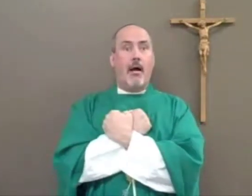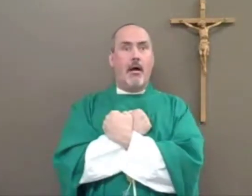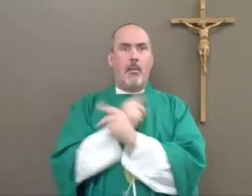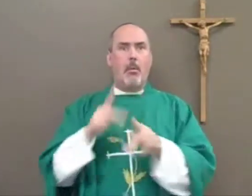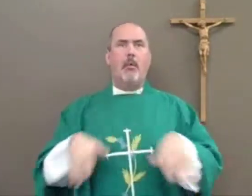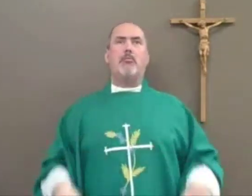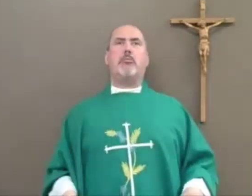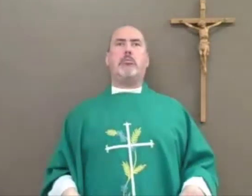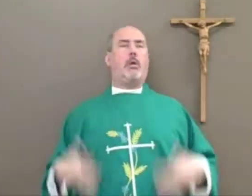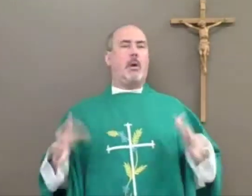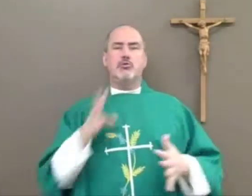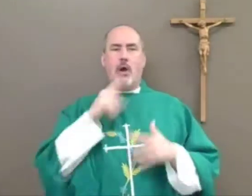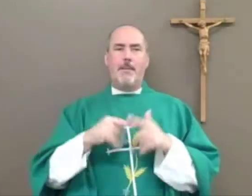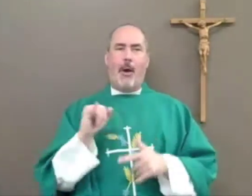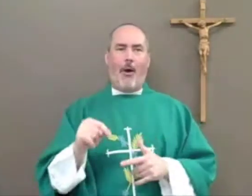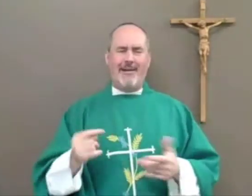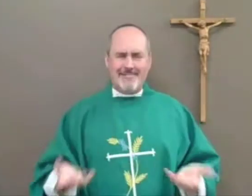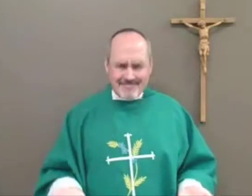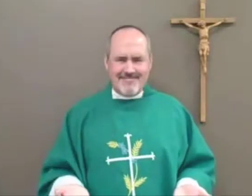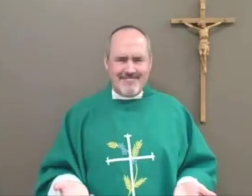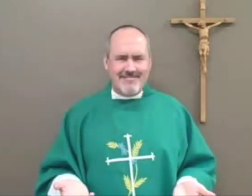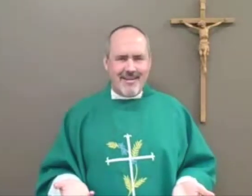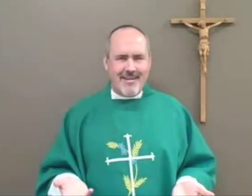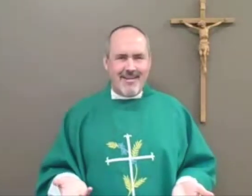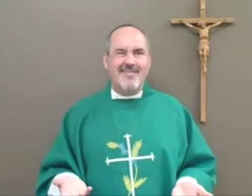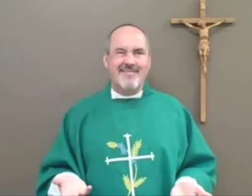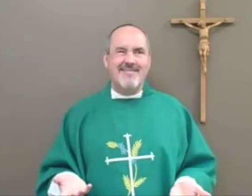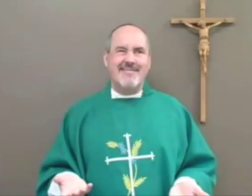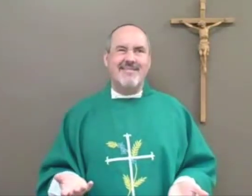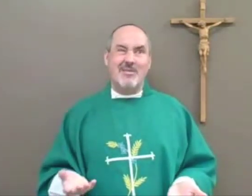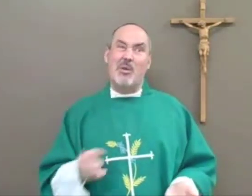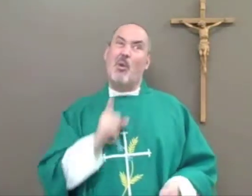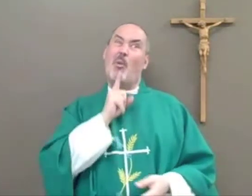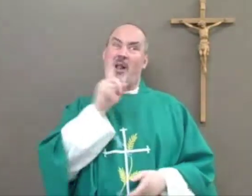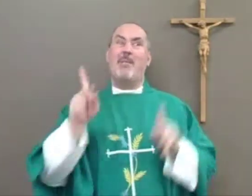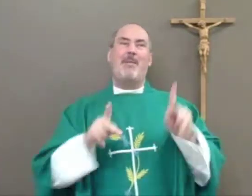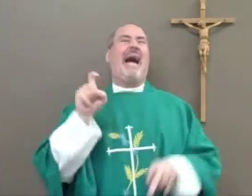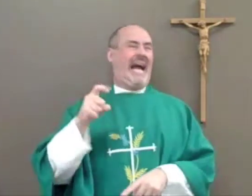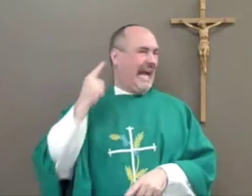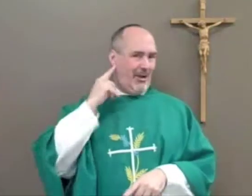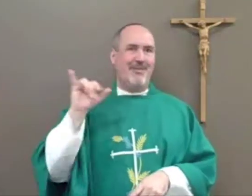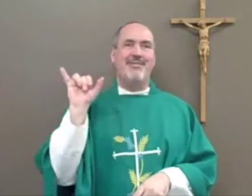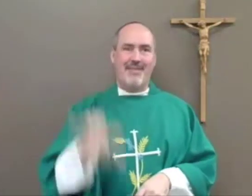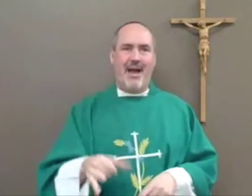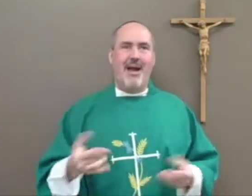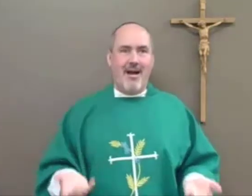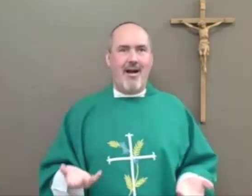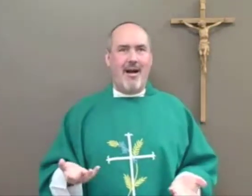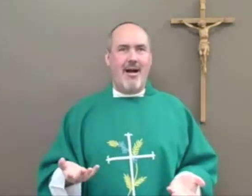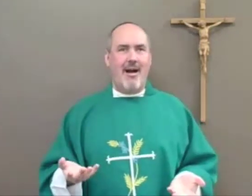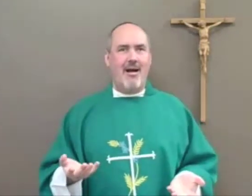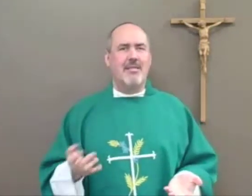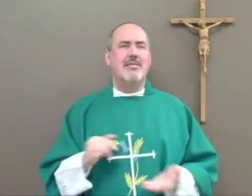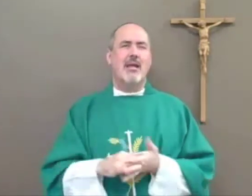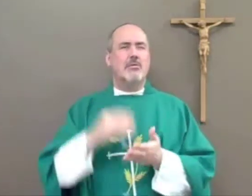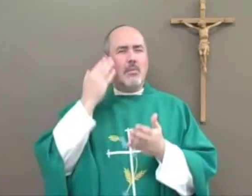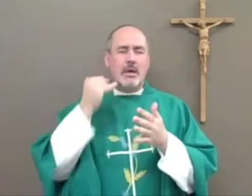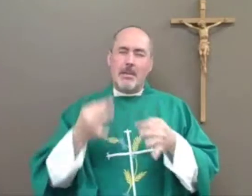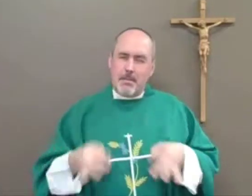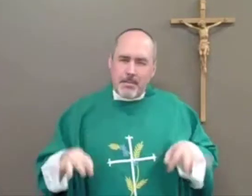and sharing God's love, they stop. That's kind of funny, and I think it's important for us